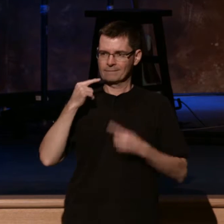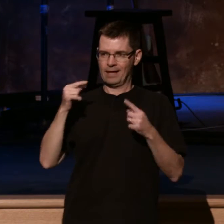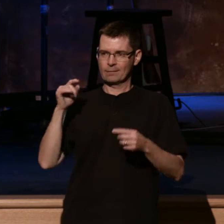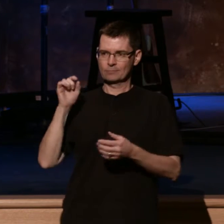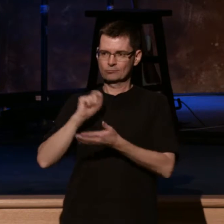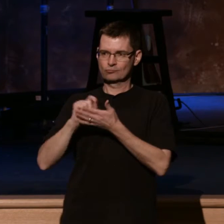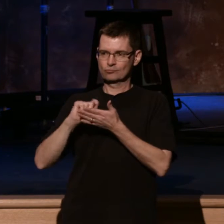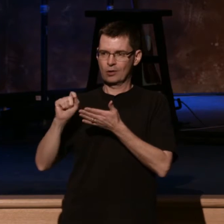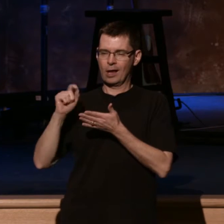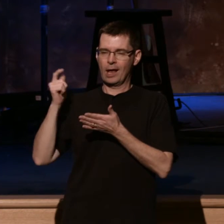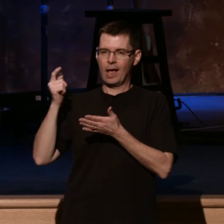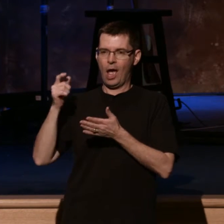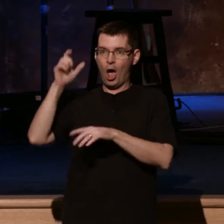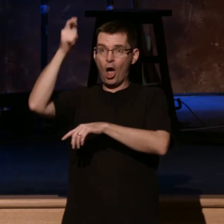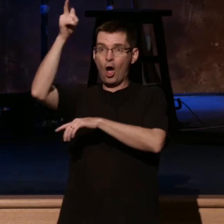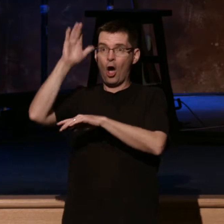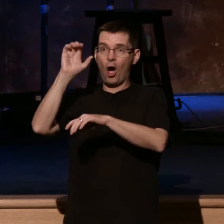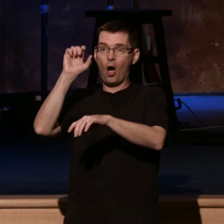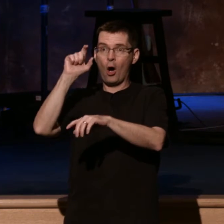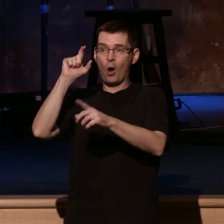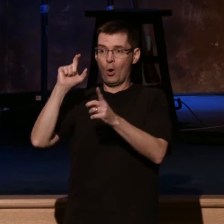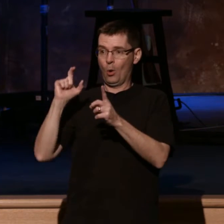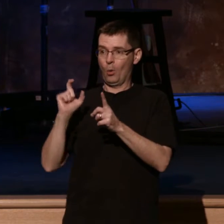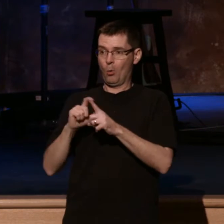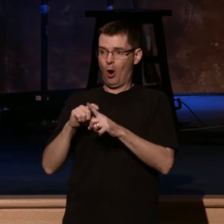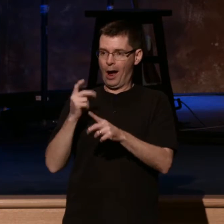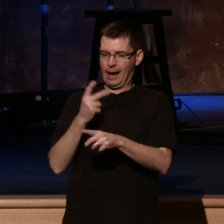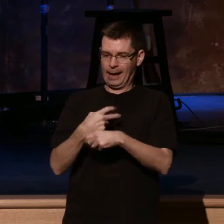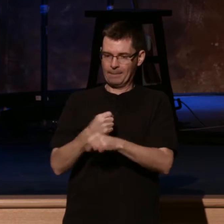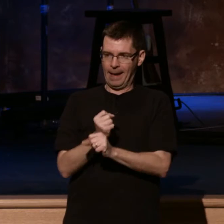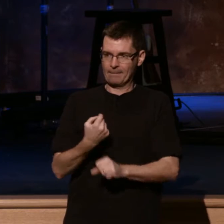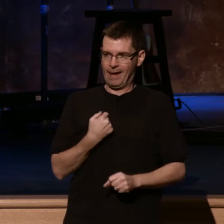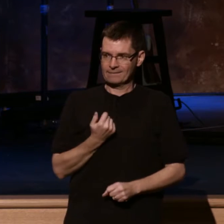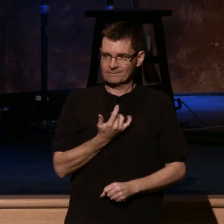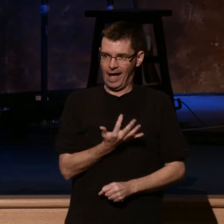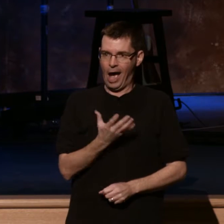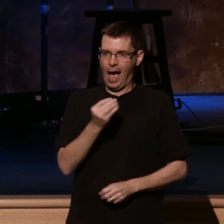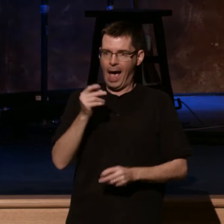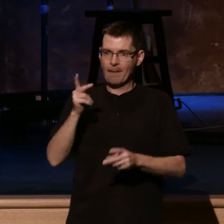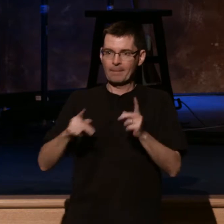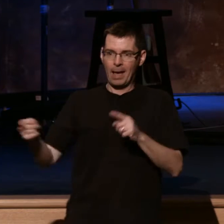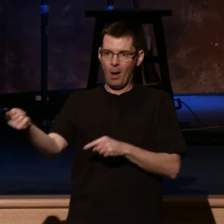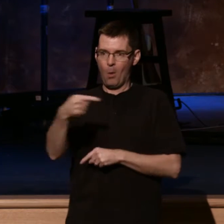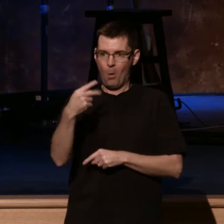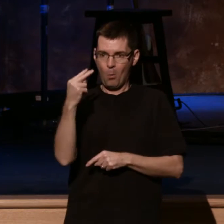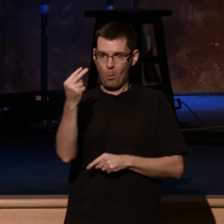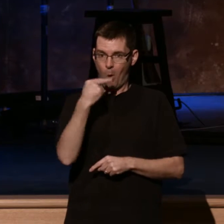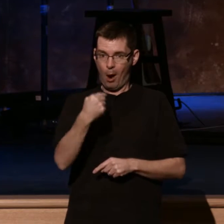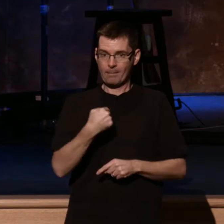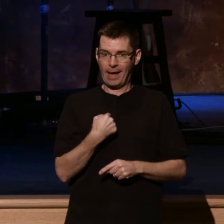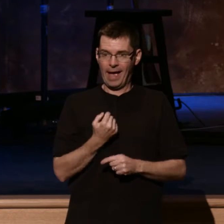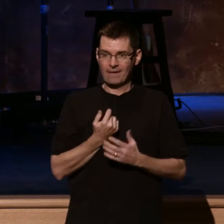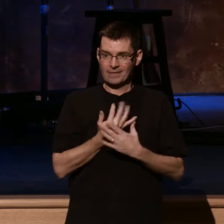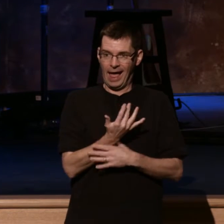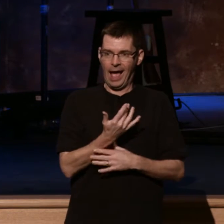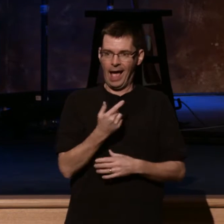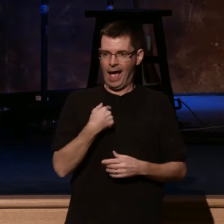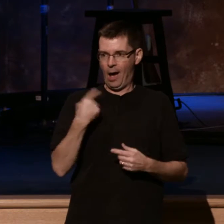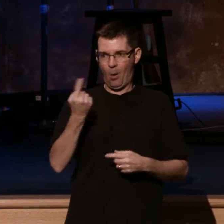sets me on fire and people come to see me burn. If there was ever a preacher who I thought was going to blow up in a flame of glory while he's preaching, it's